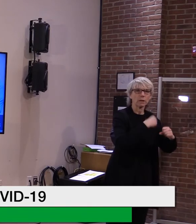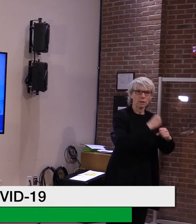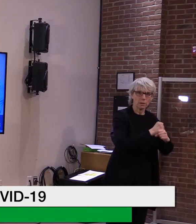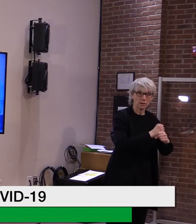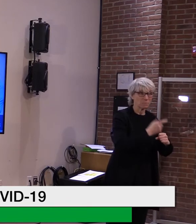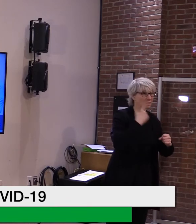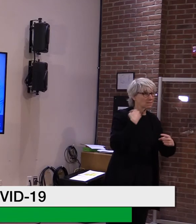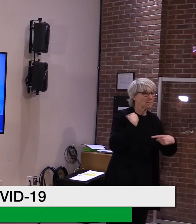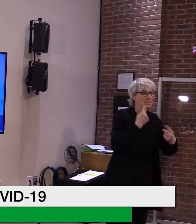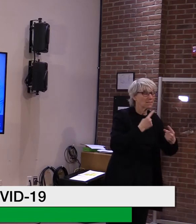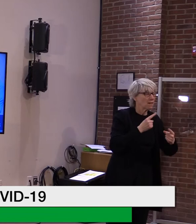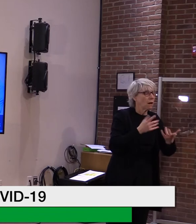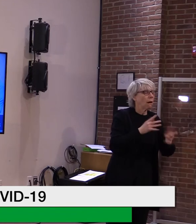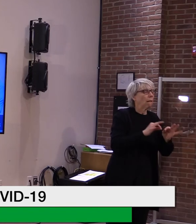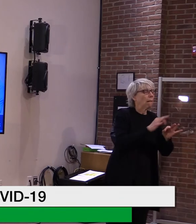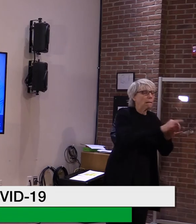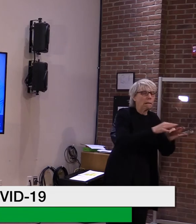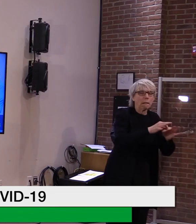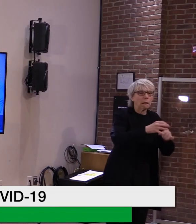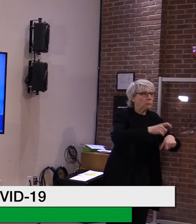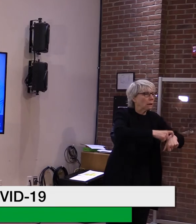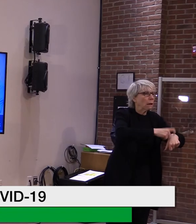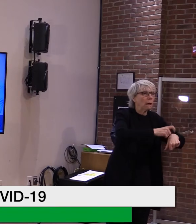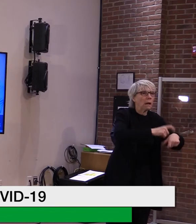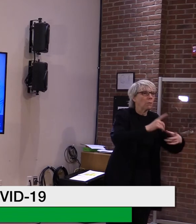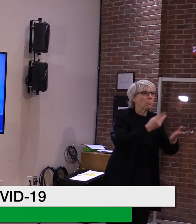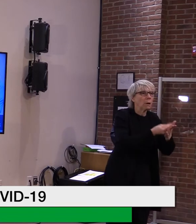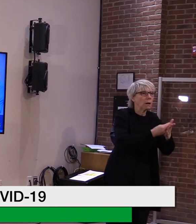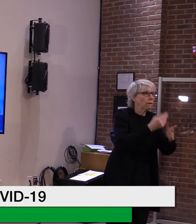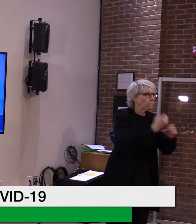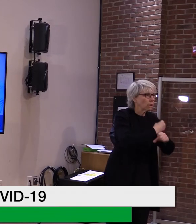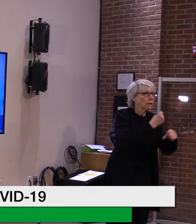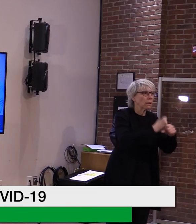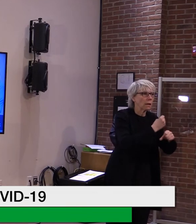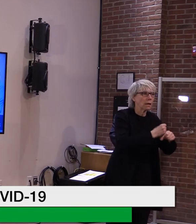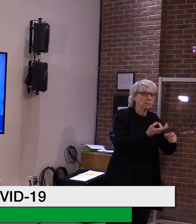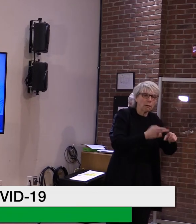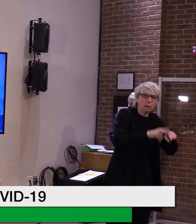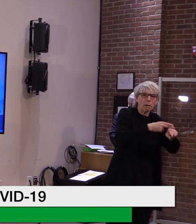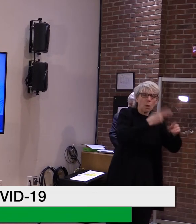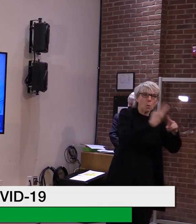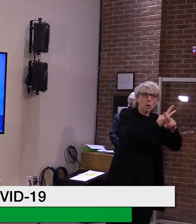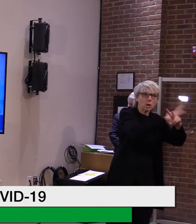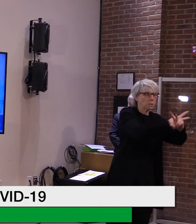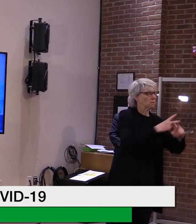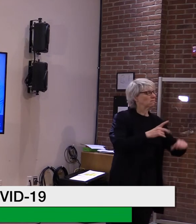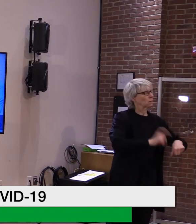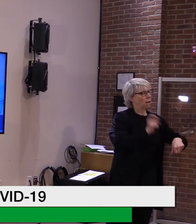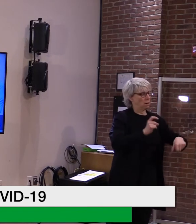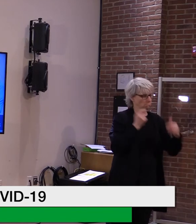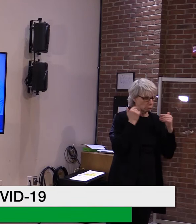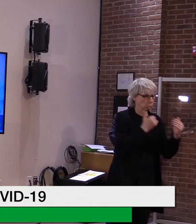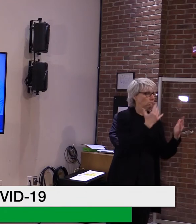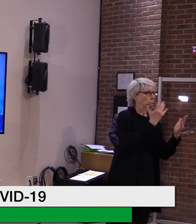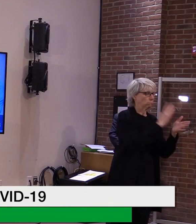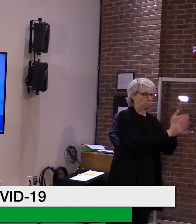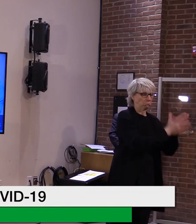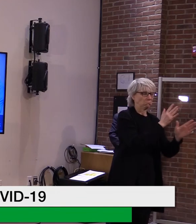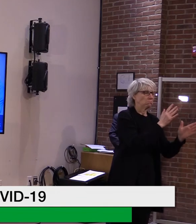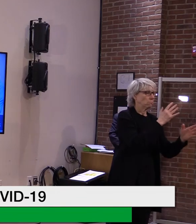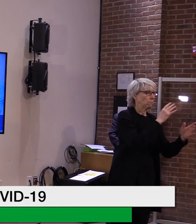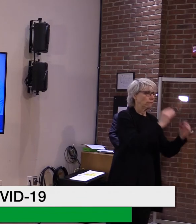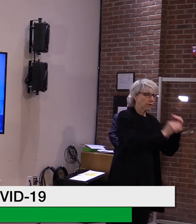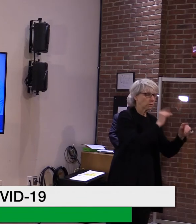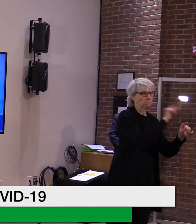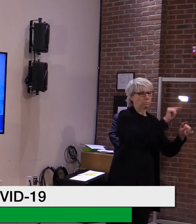forth, uh, in some of these, uh, infrastructure needs. Uh, you know this better than, uh, anyone else probably